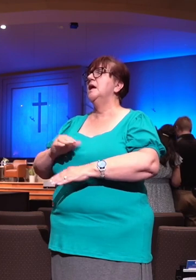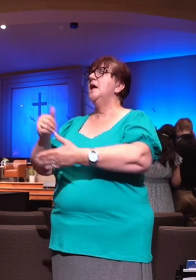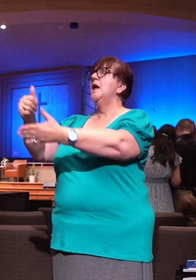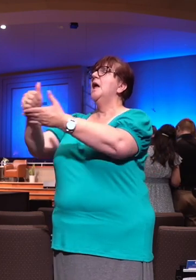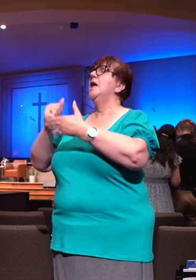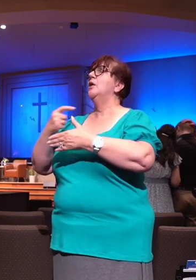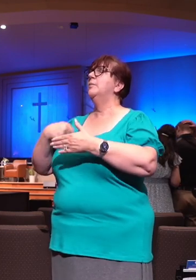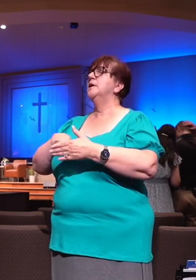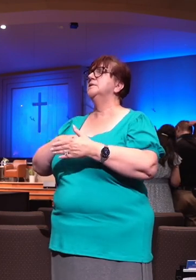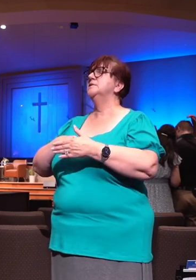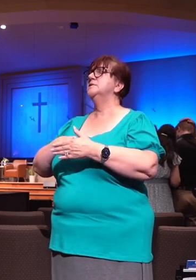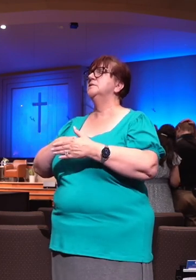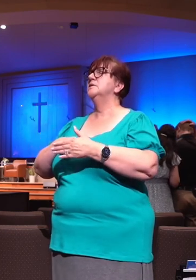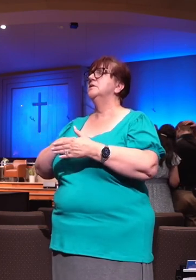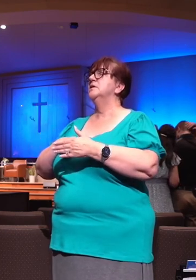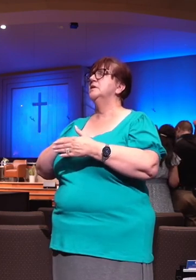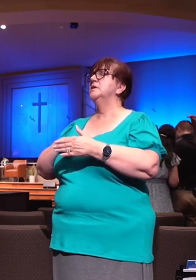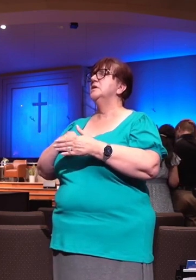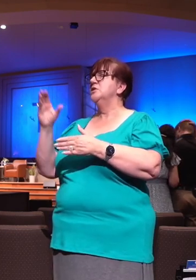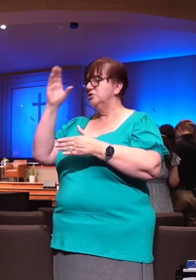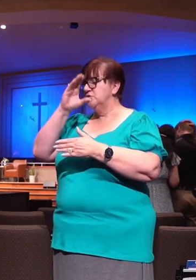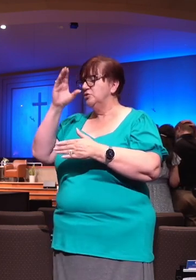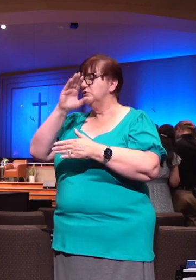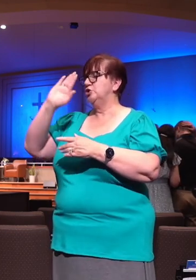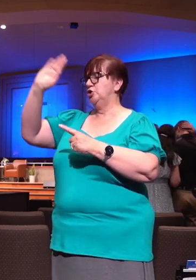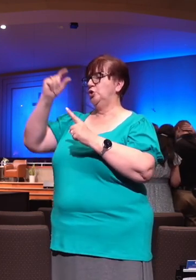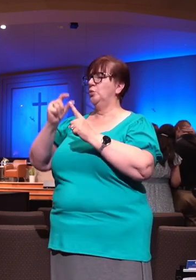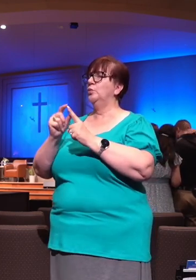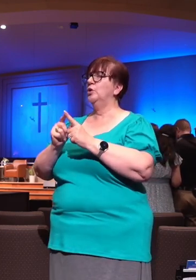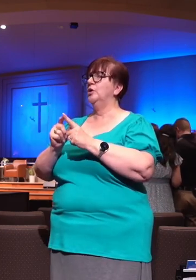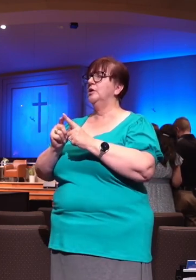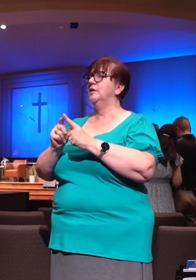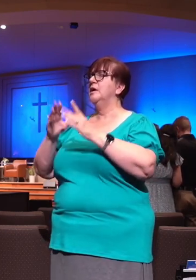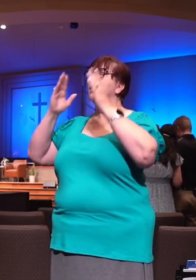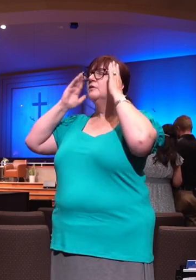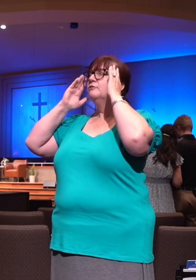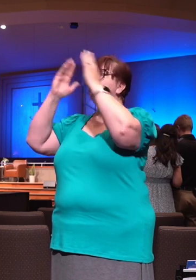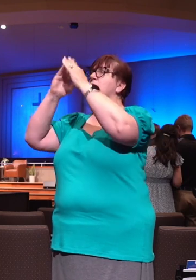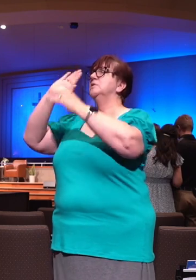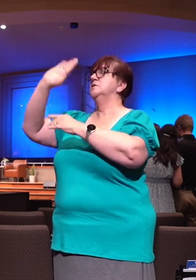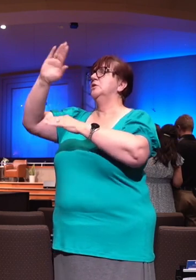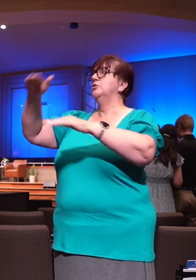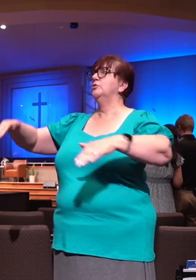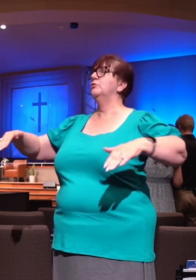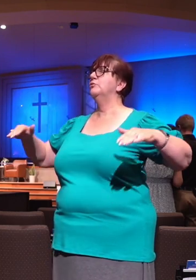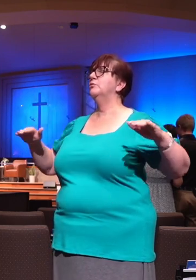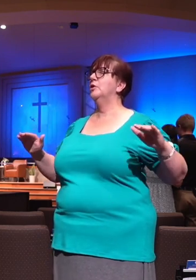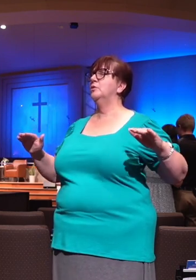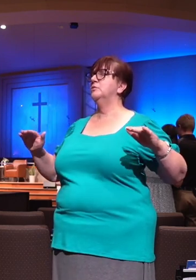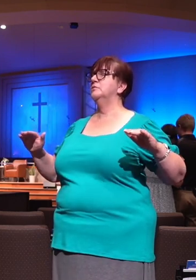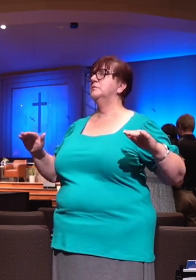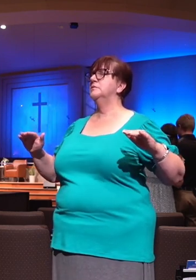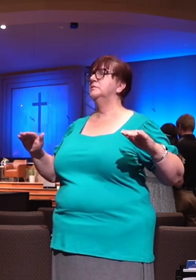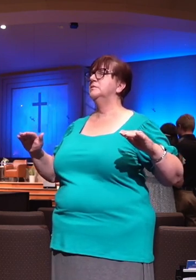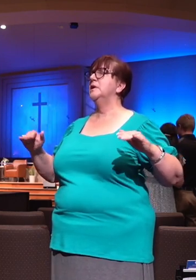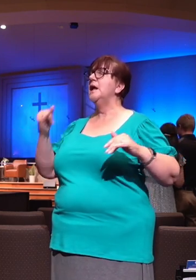your throne, and may we find satisfaction in the fellowship of other believers here, and God, if there's someone here that's lacking